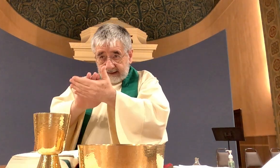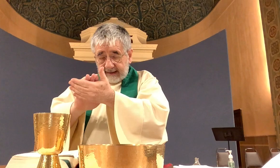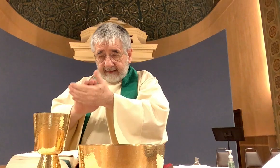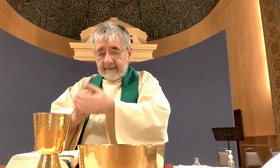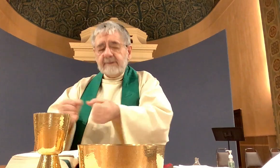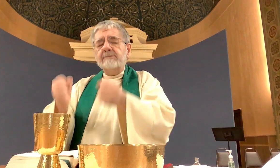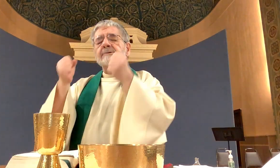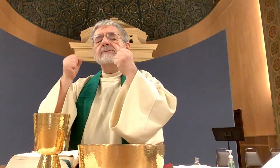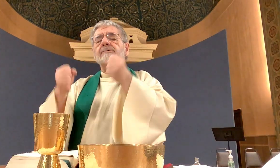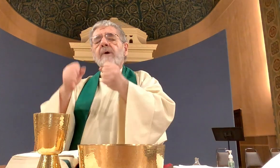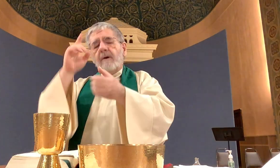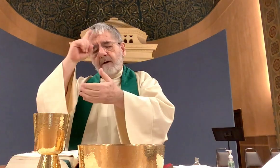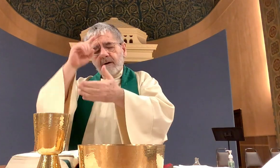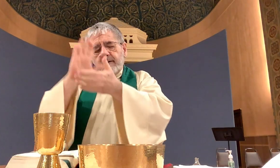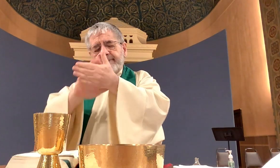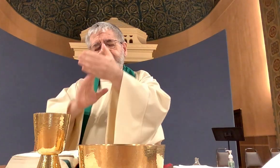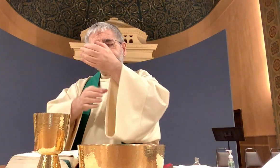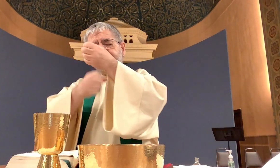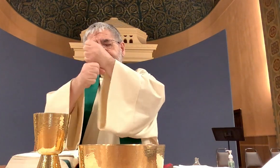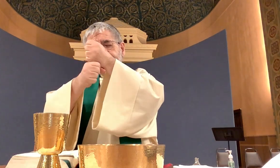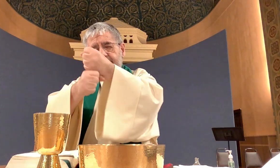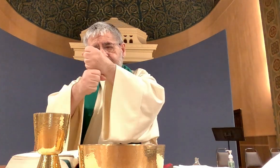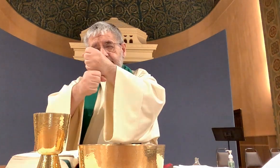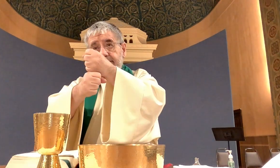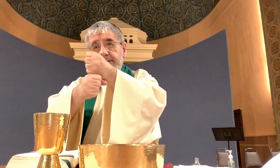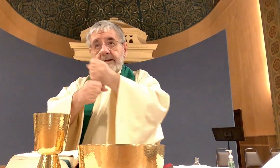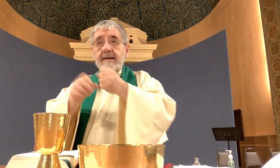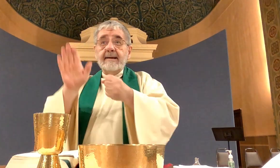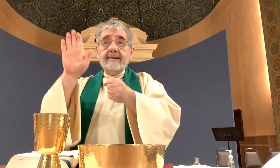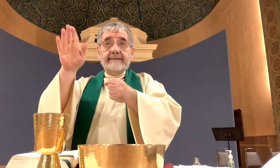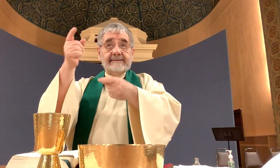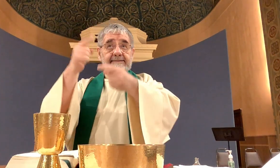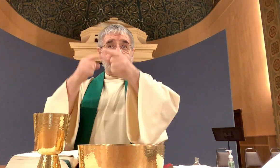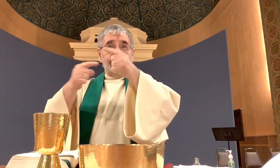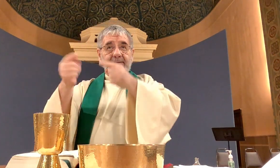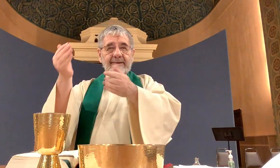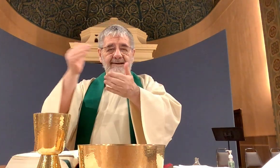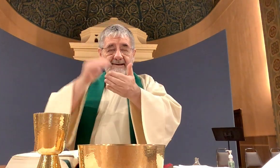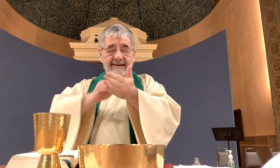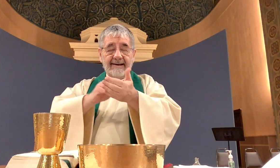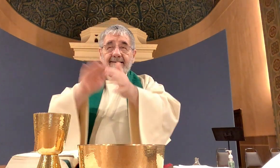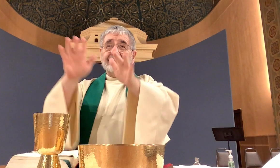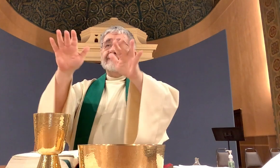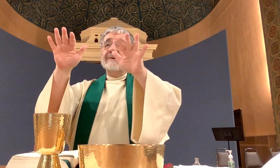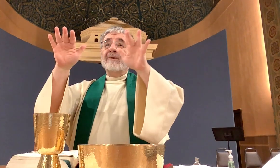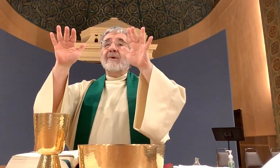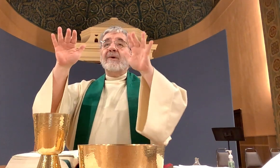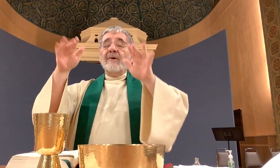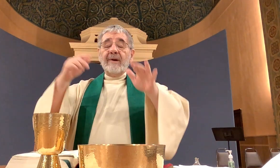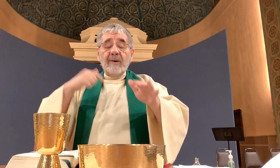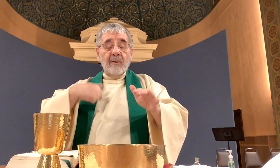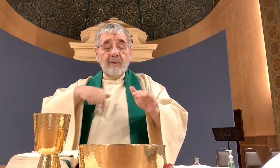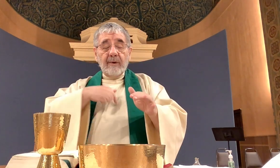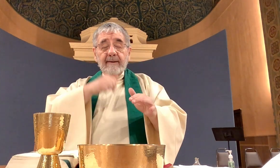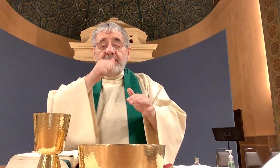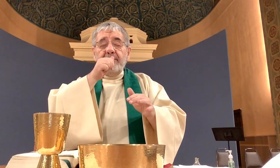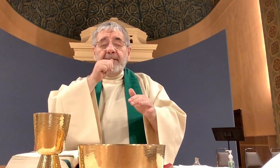faith and his coming in glory we await with unwavering hope